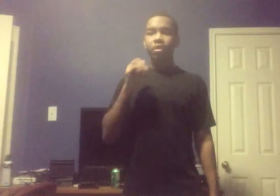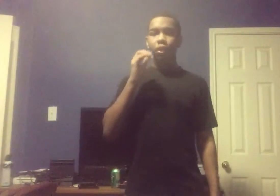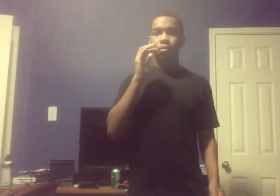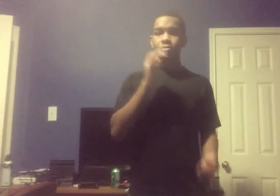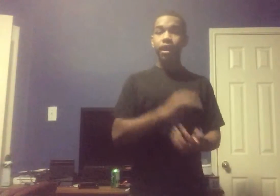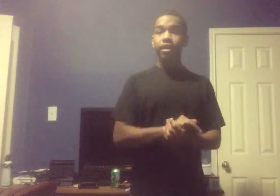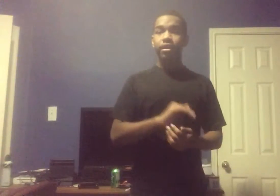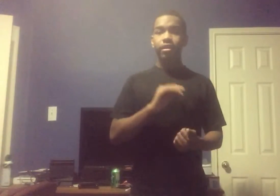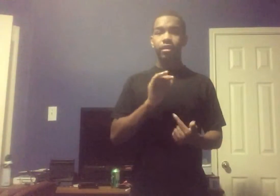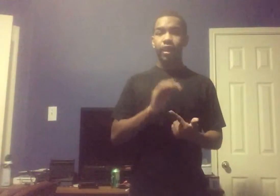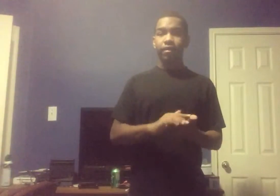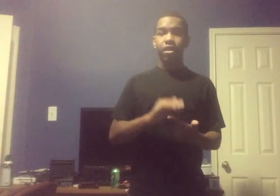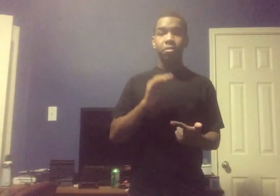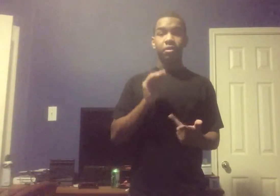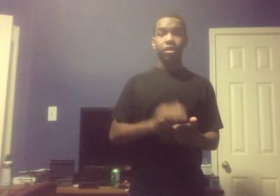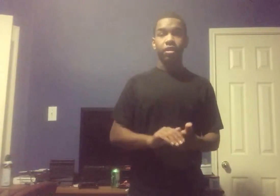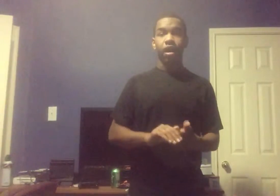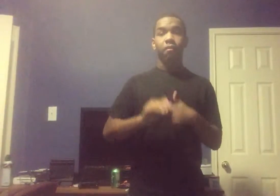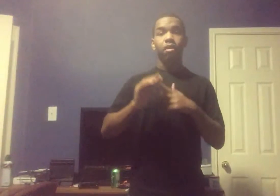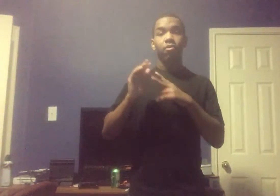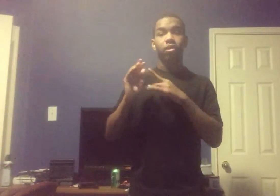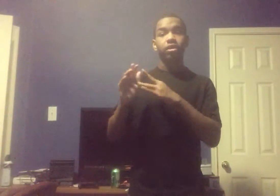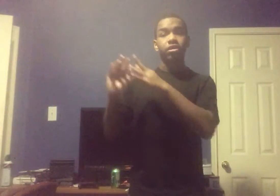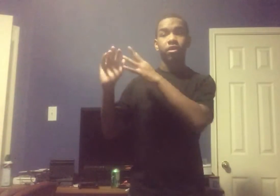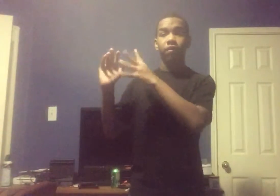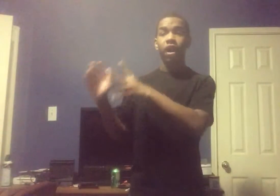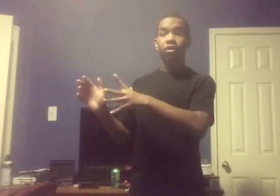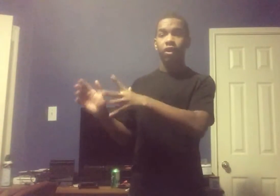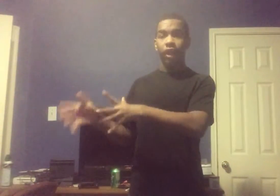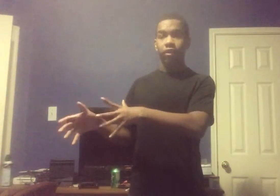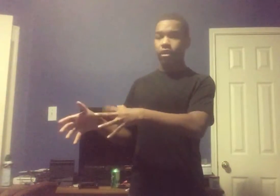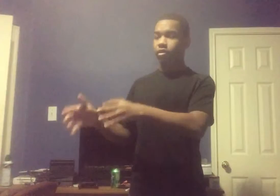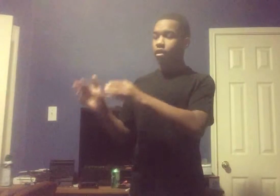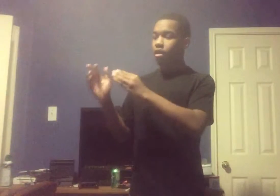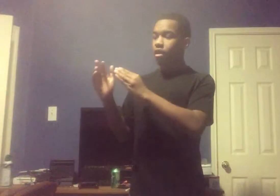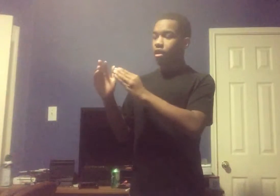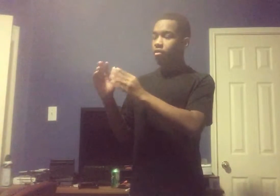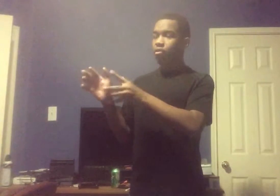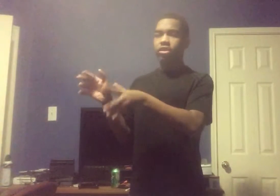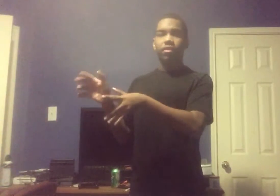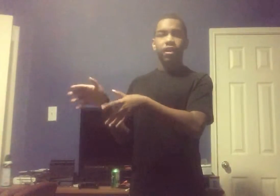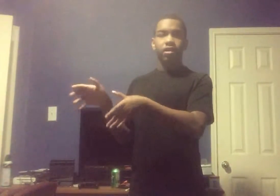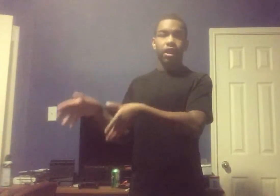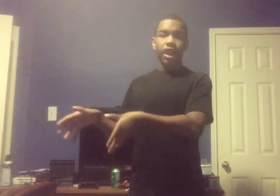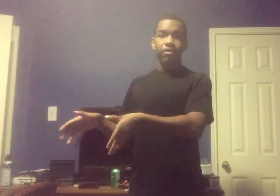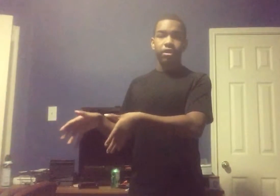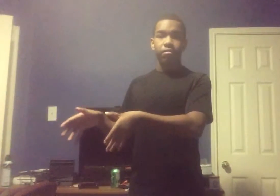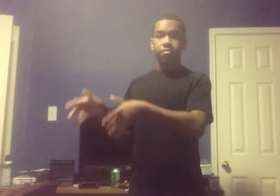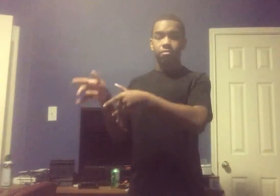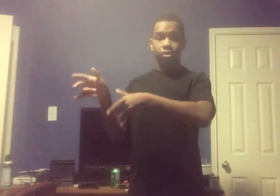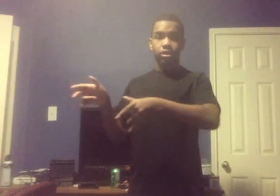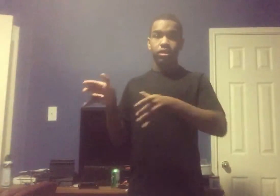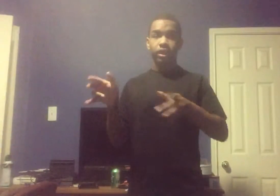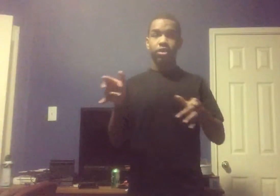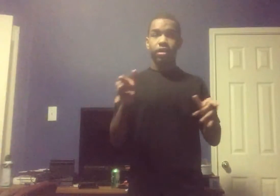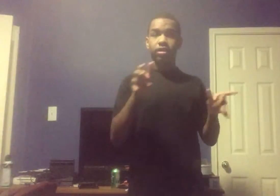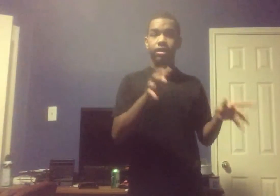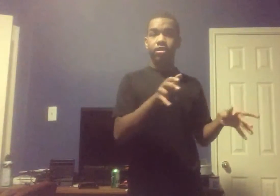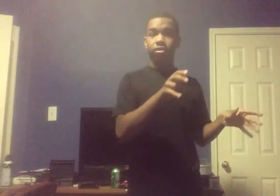Mike, NatCom, and Recon reach their final area Reach their final island Which they tracked the signal